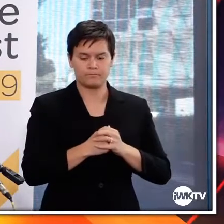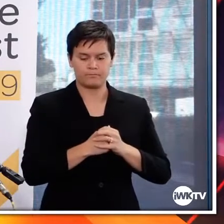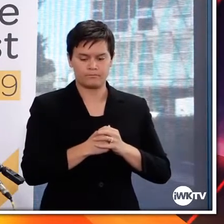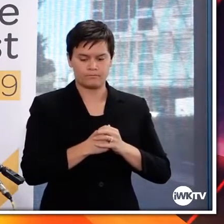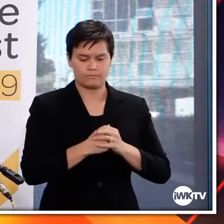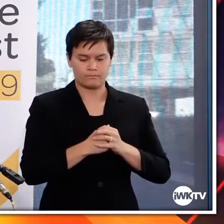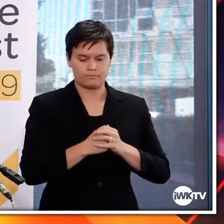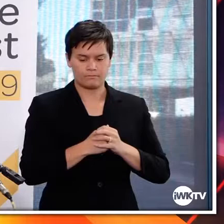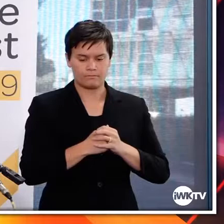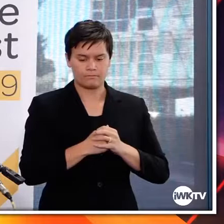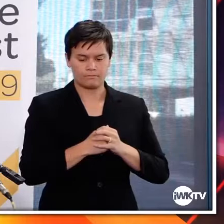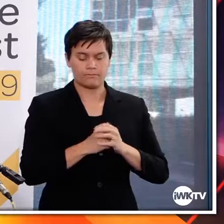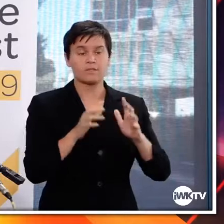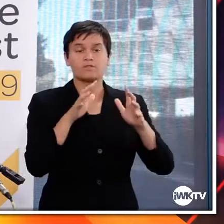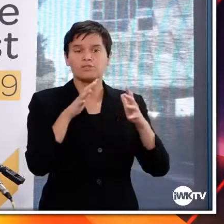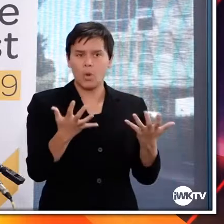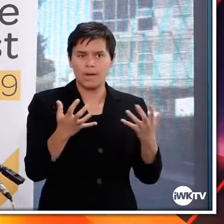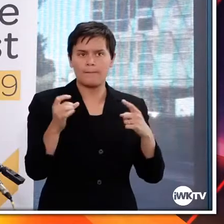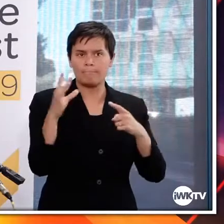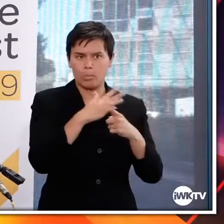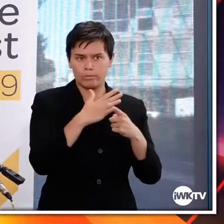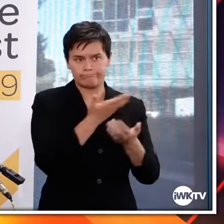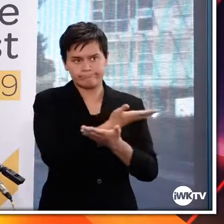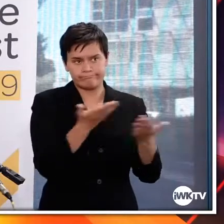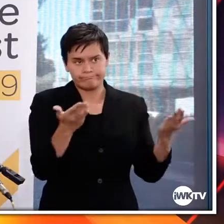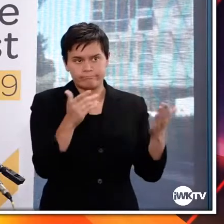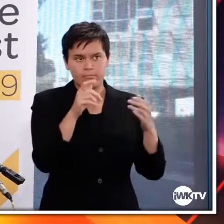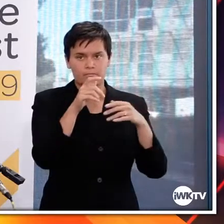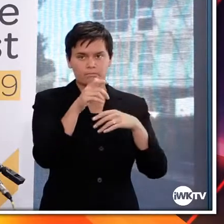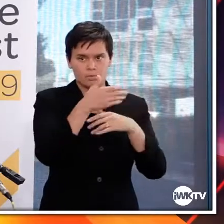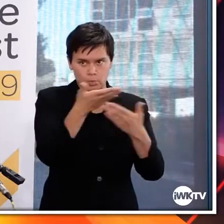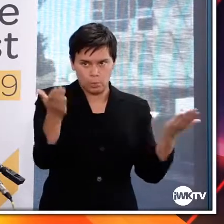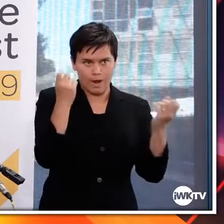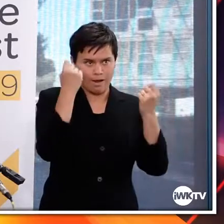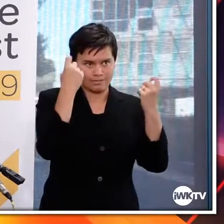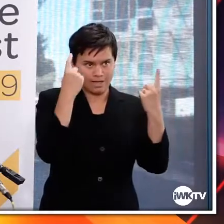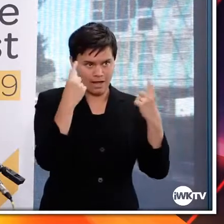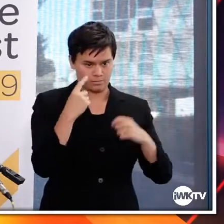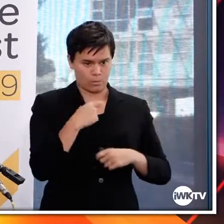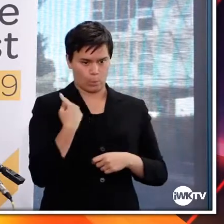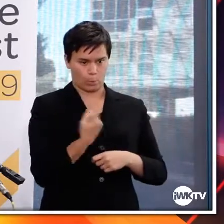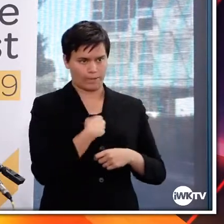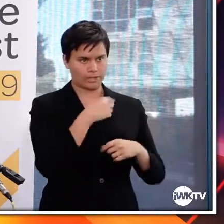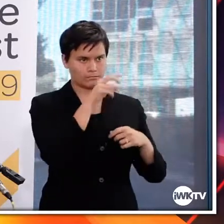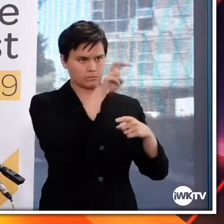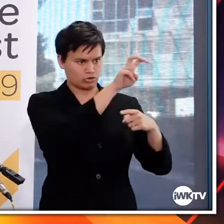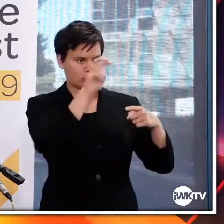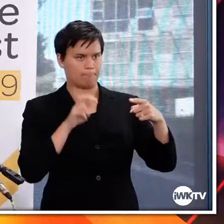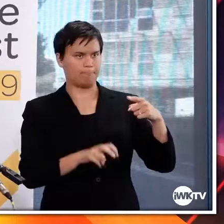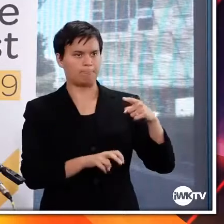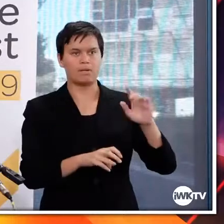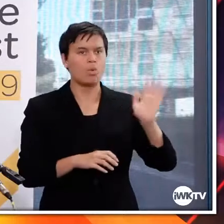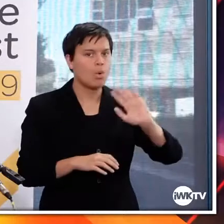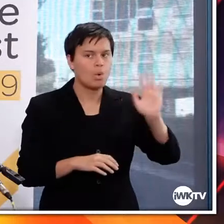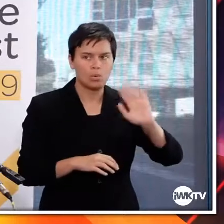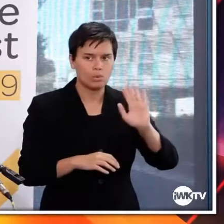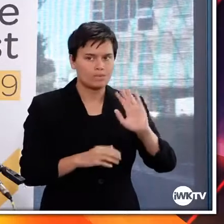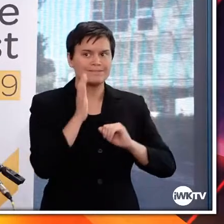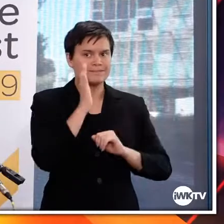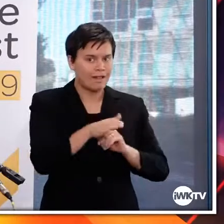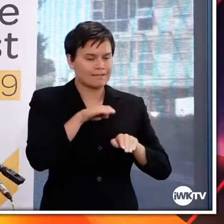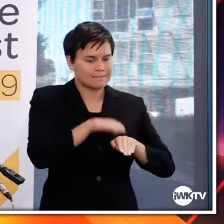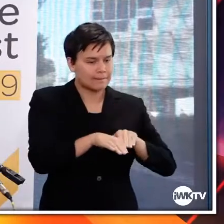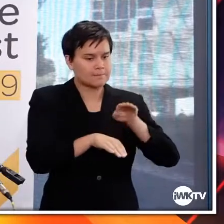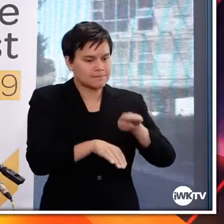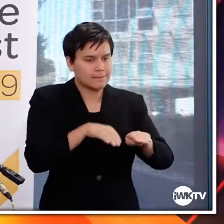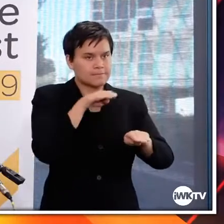So it's important that people understand we have not cut any corners in the assessment along the way while